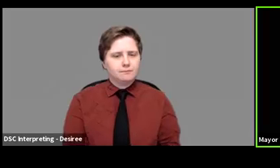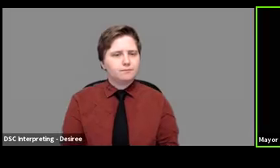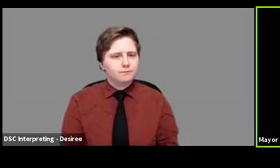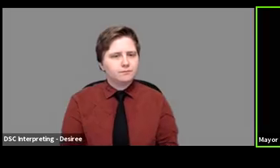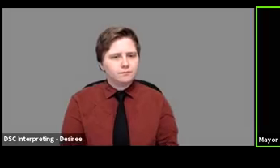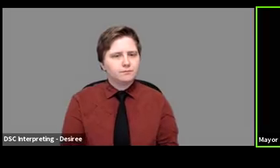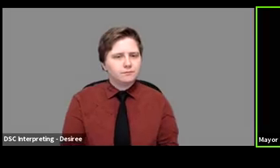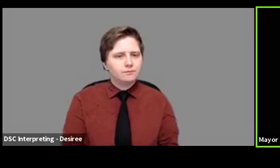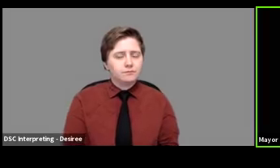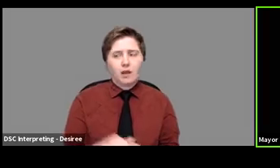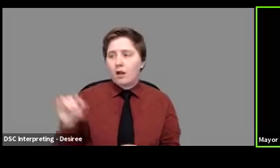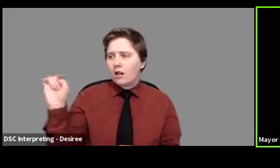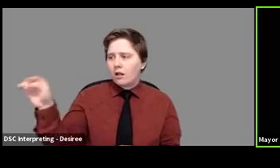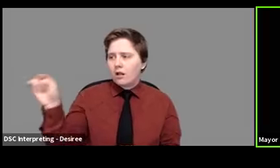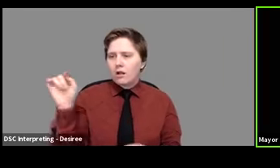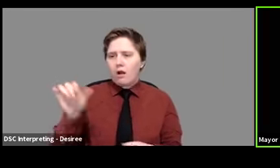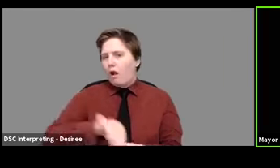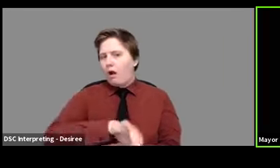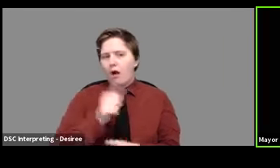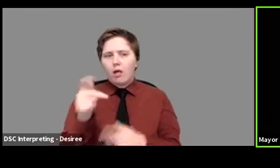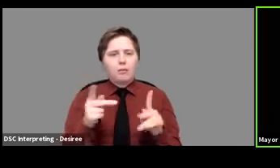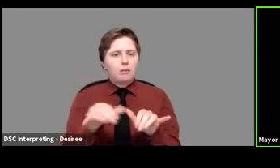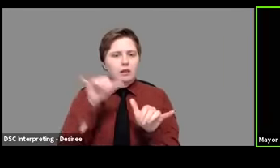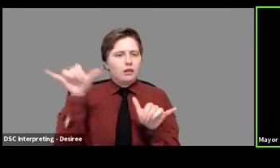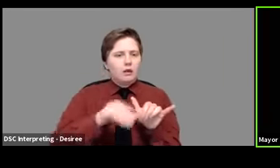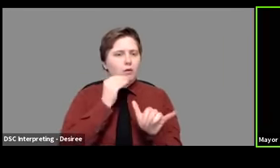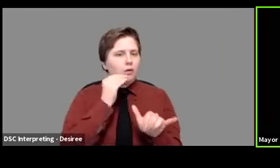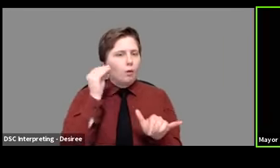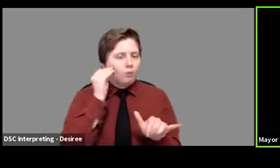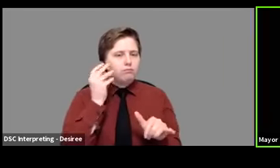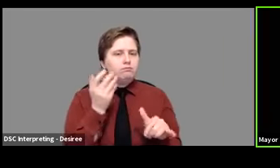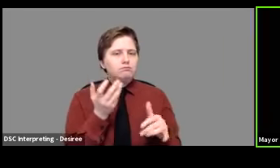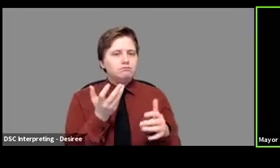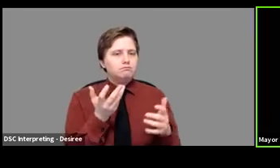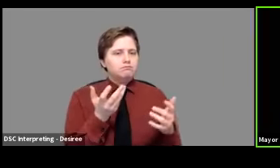you know, when everyone else was, you know, at home, uh, uh,